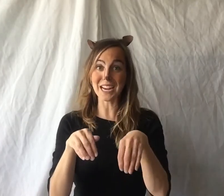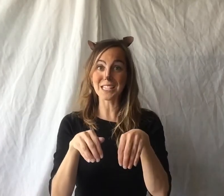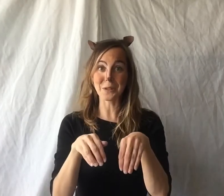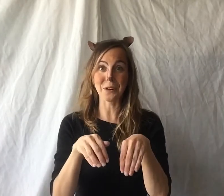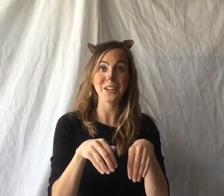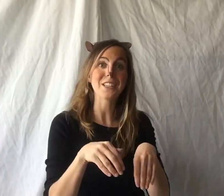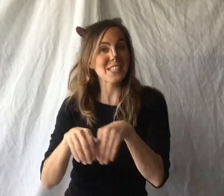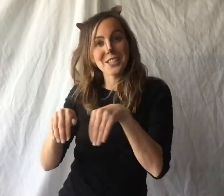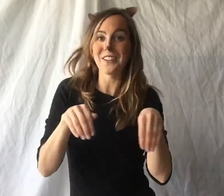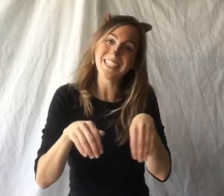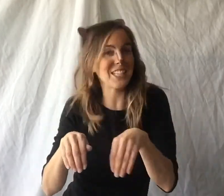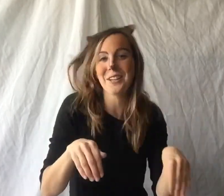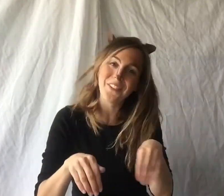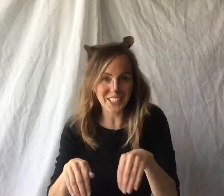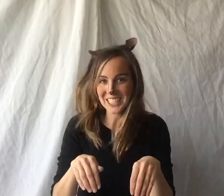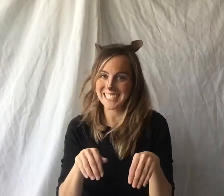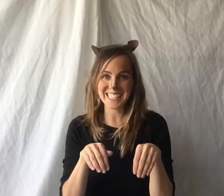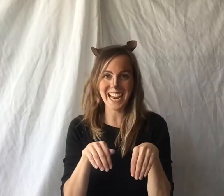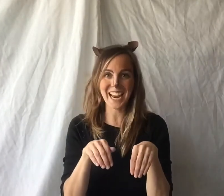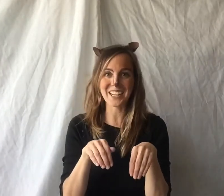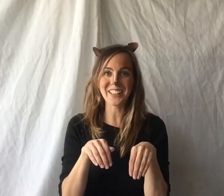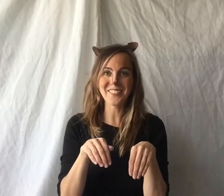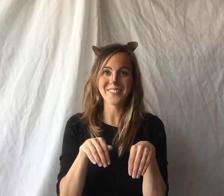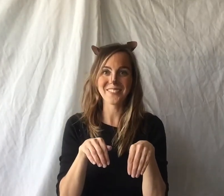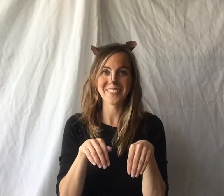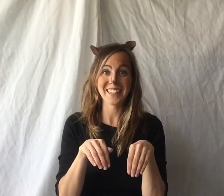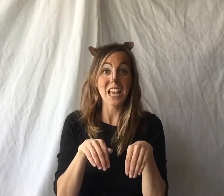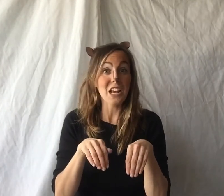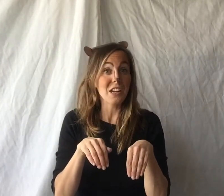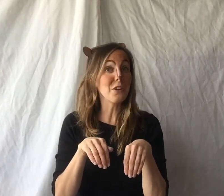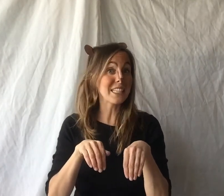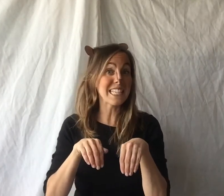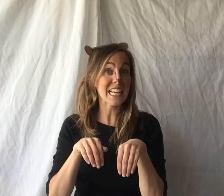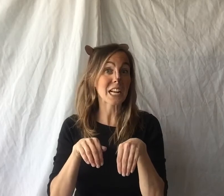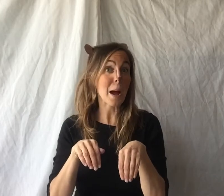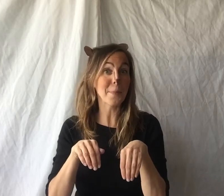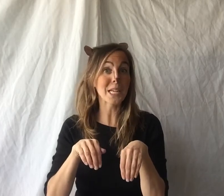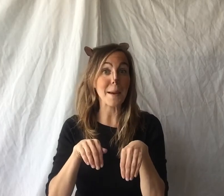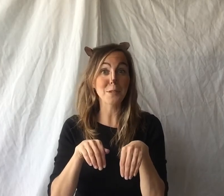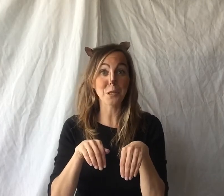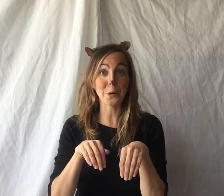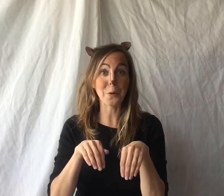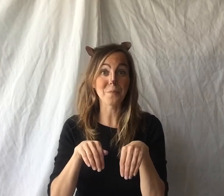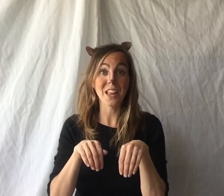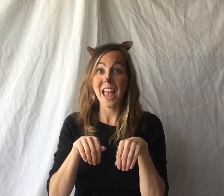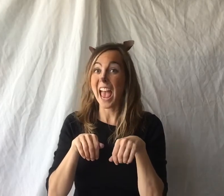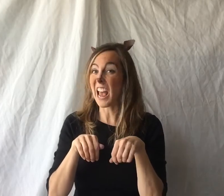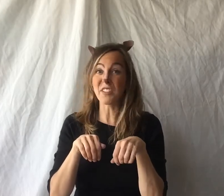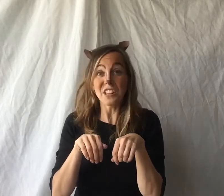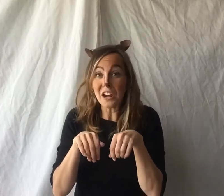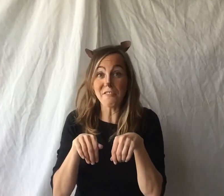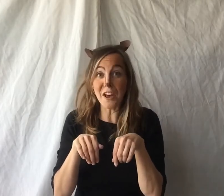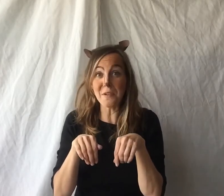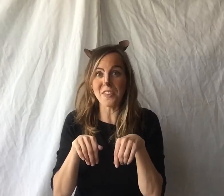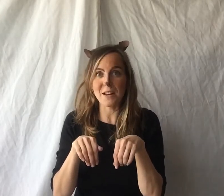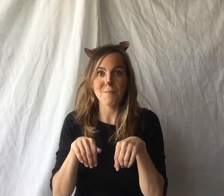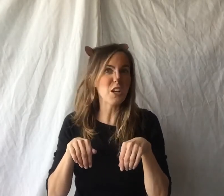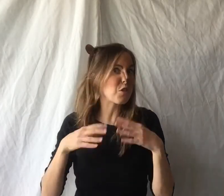squirrel swish your bushy tail you can sing that a couple times through and have a lot of fun with it you